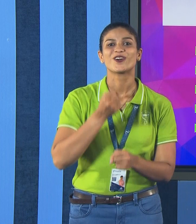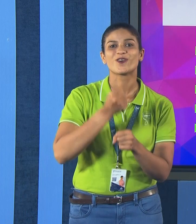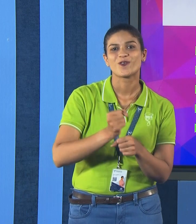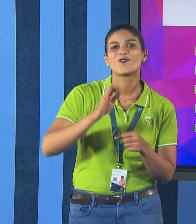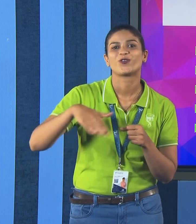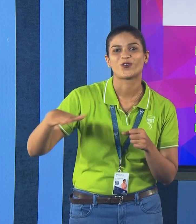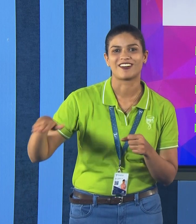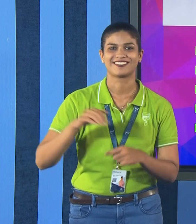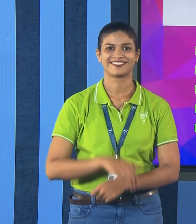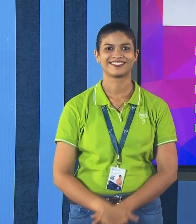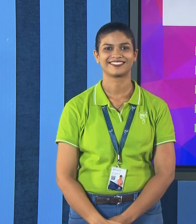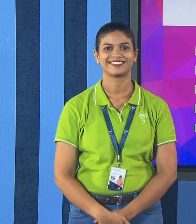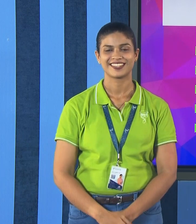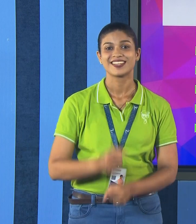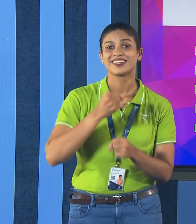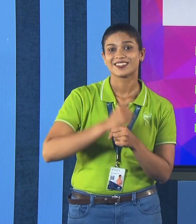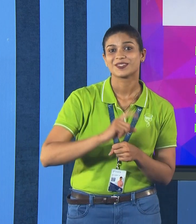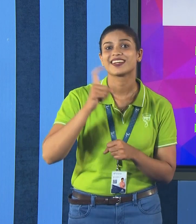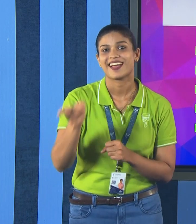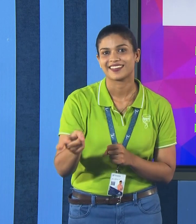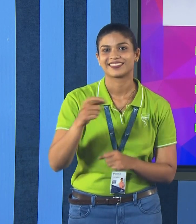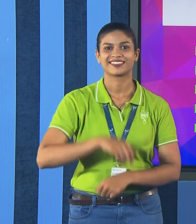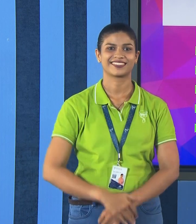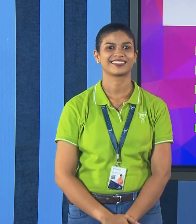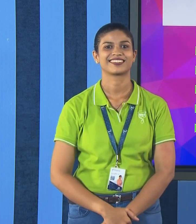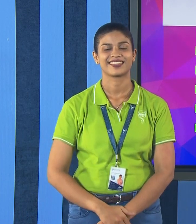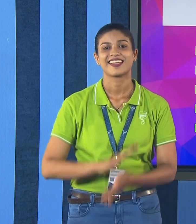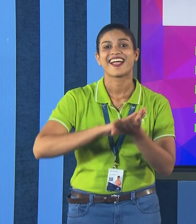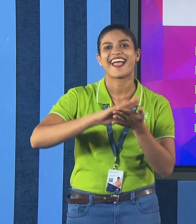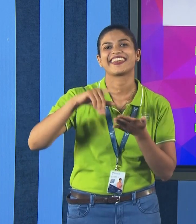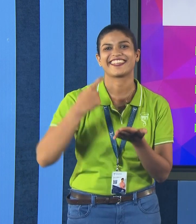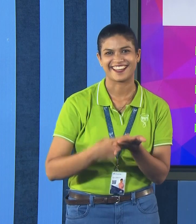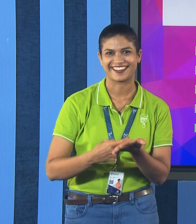Goa, Gujarat, Haryana,